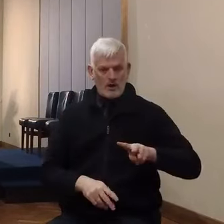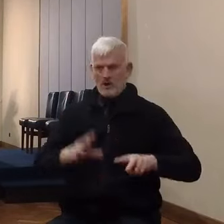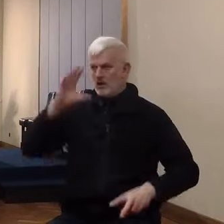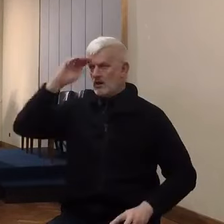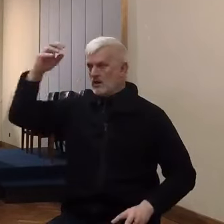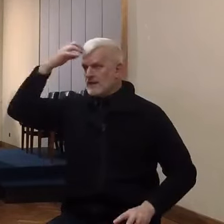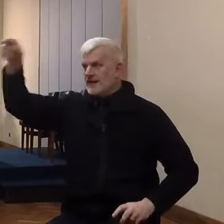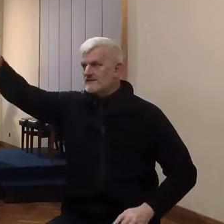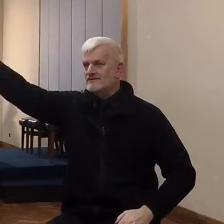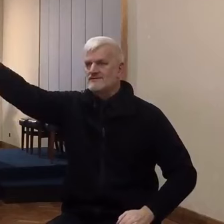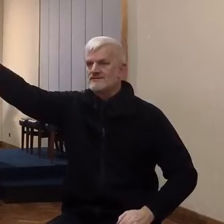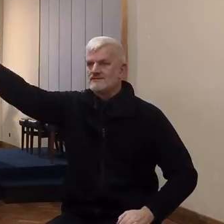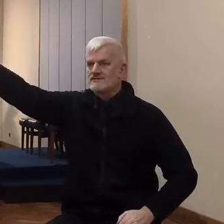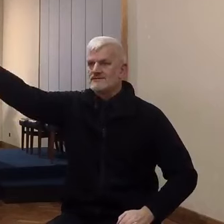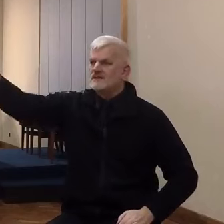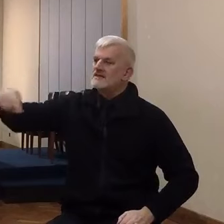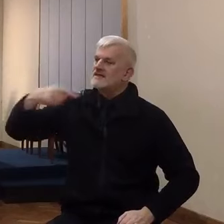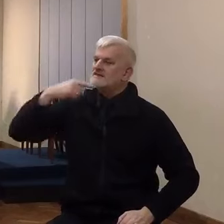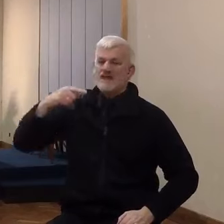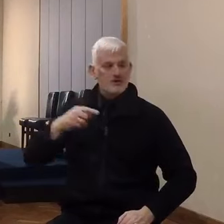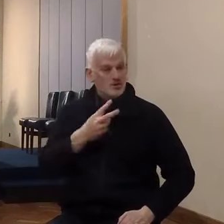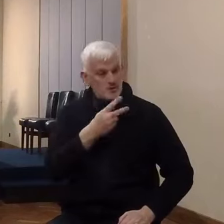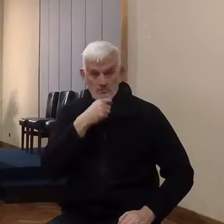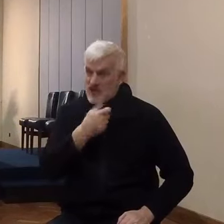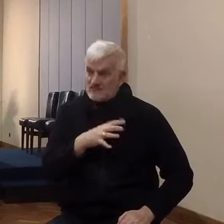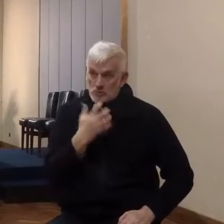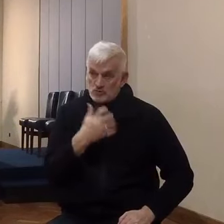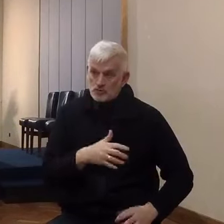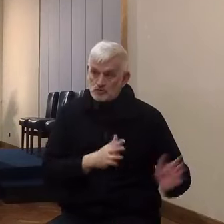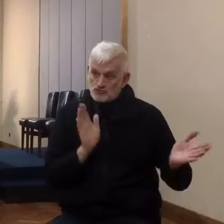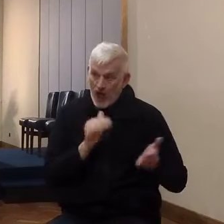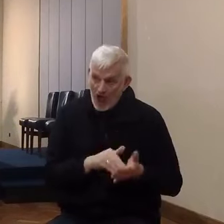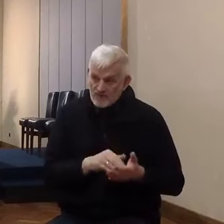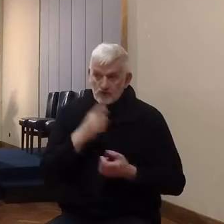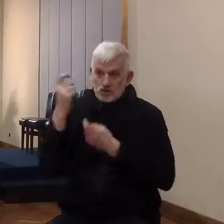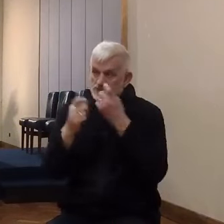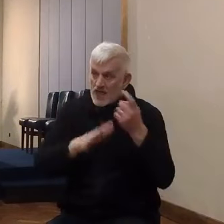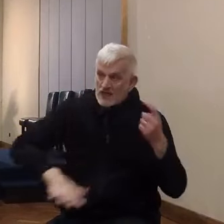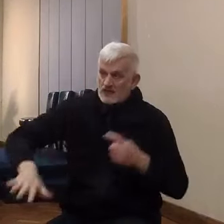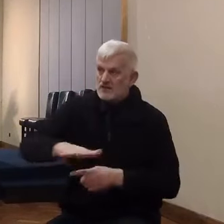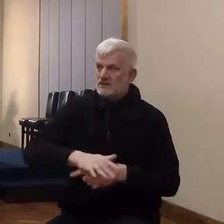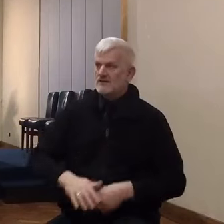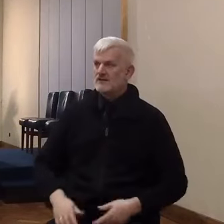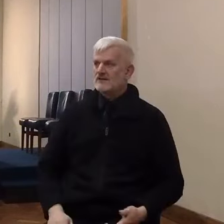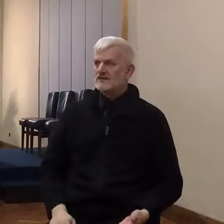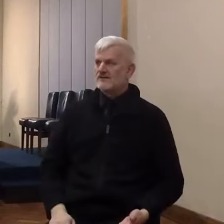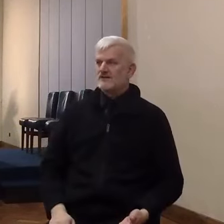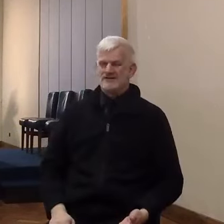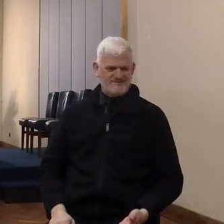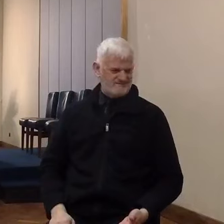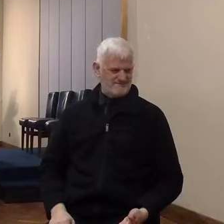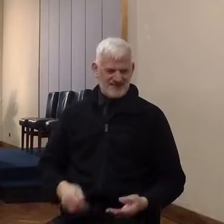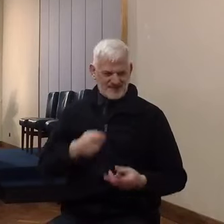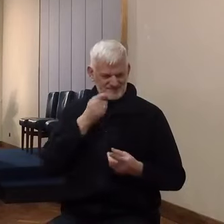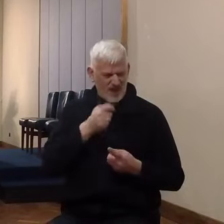to set out the country. Well, they are so inefficient. They are so hopeless.